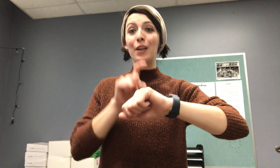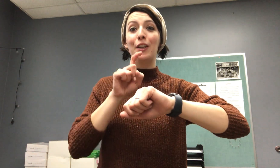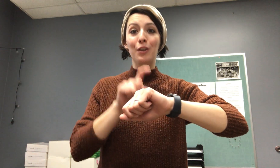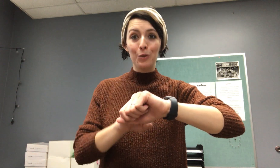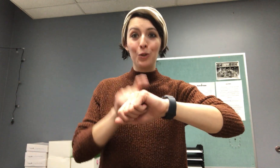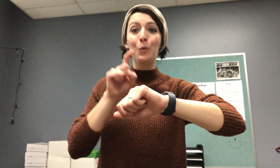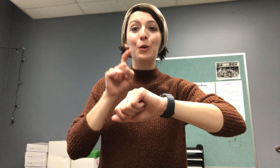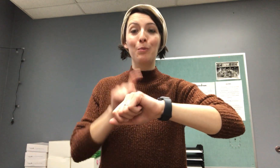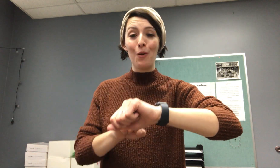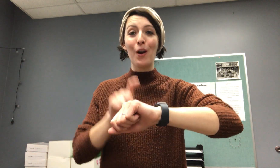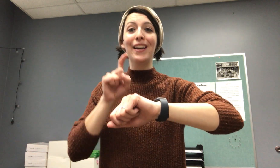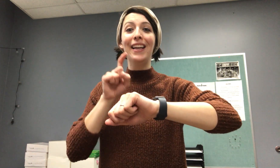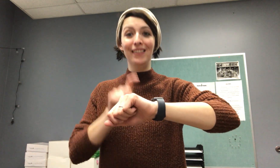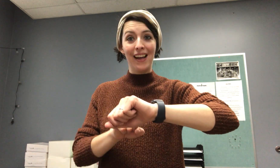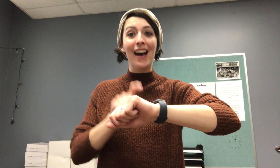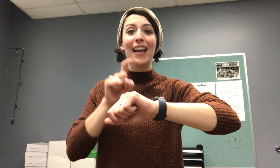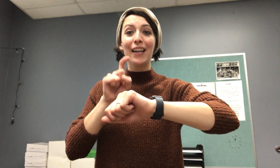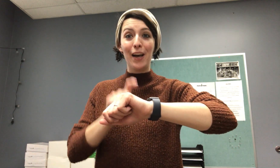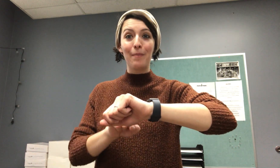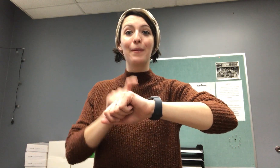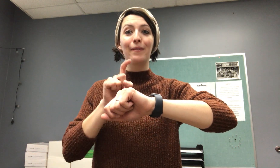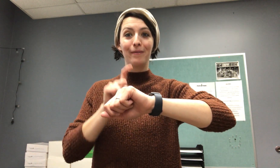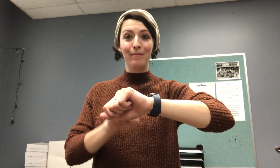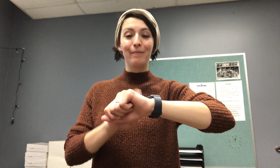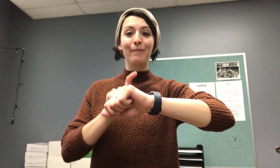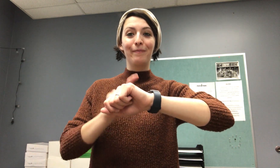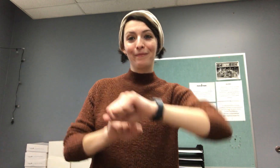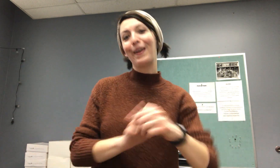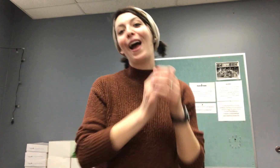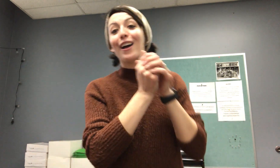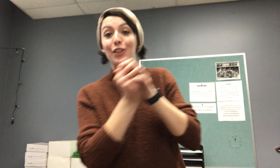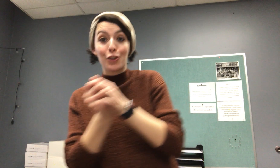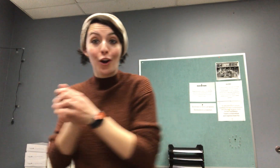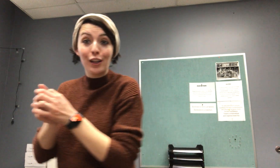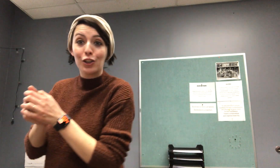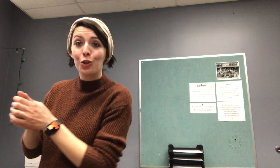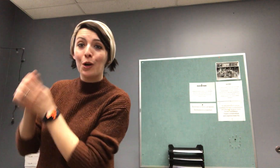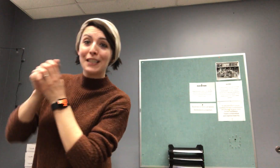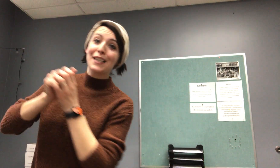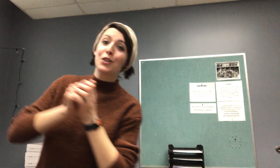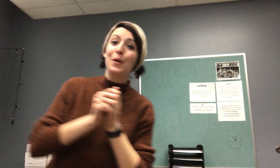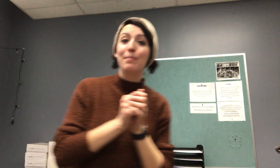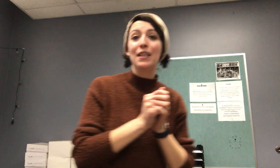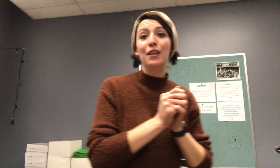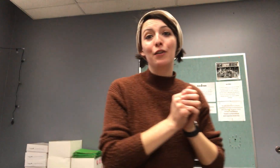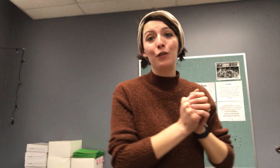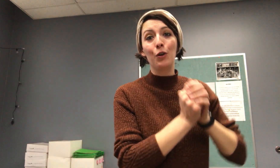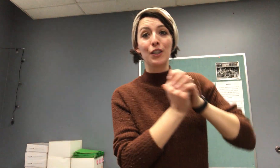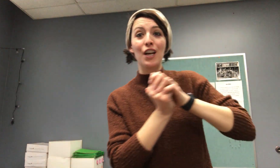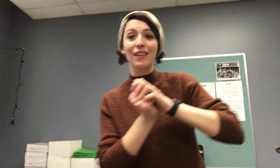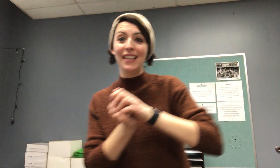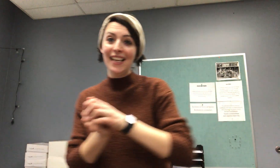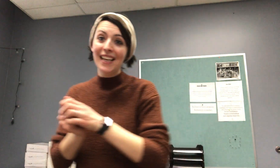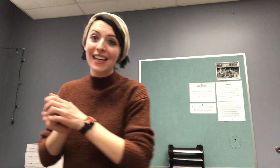the usual morning line up. Start on the chores and sweep till the floor's all clean.